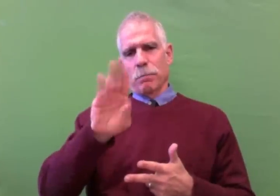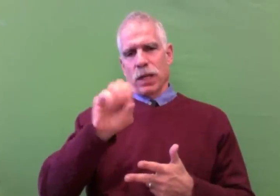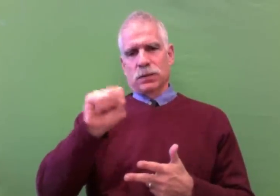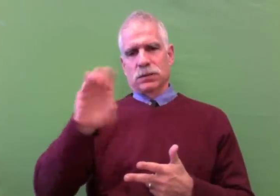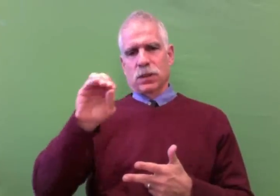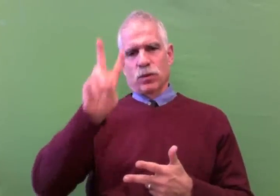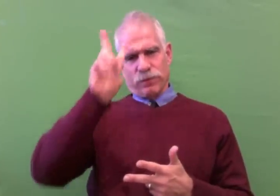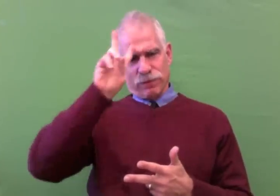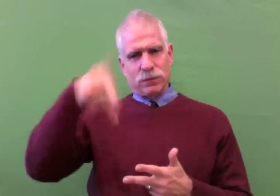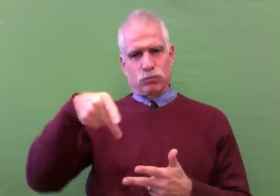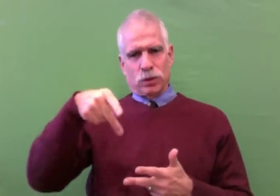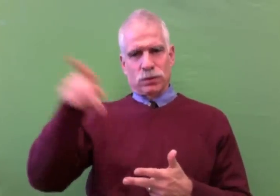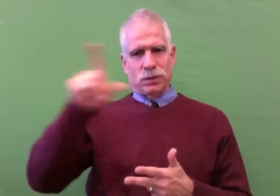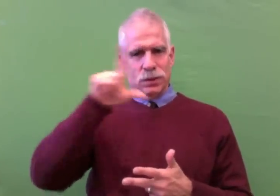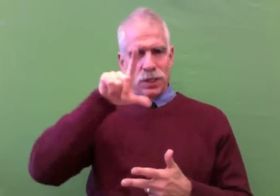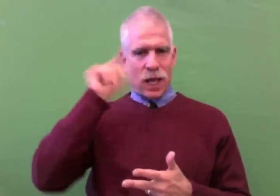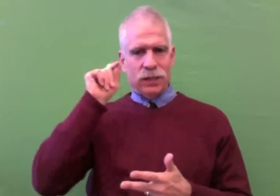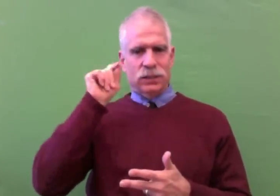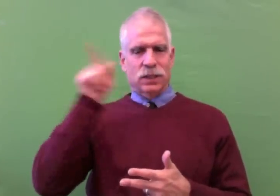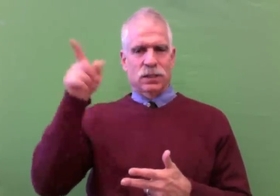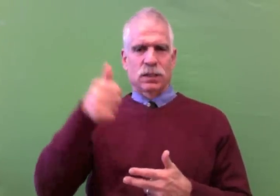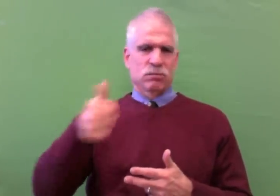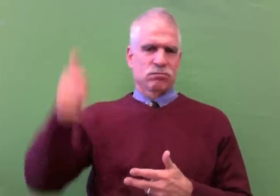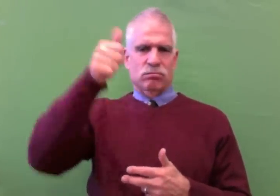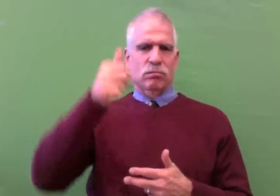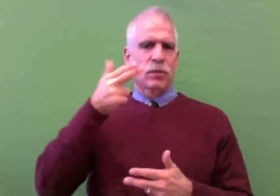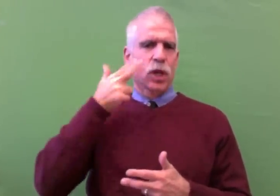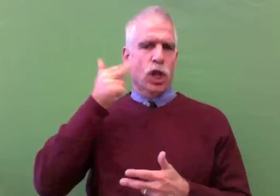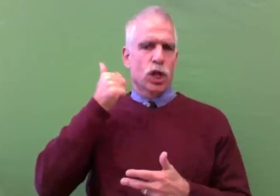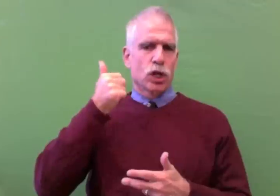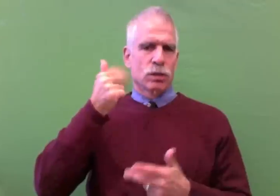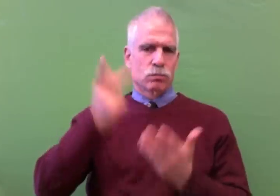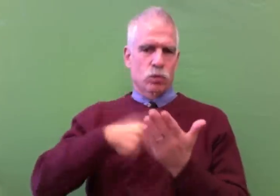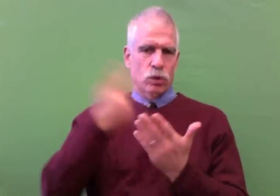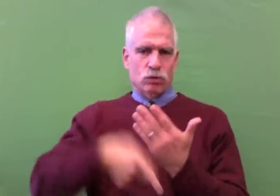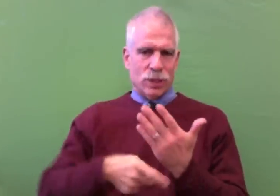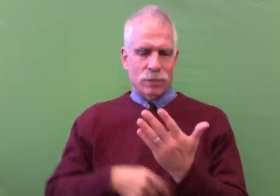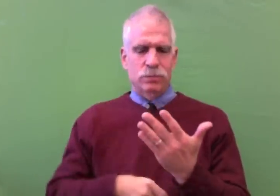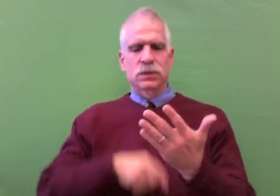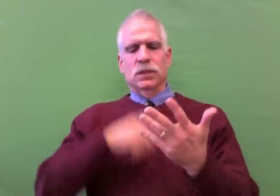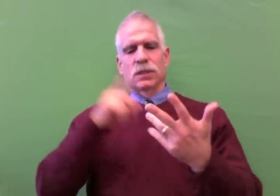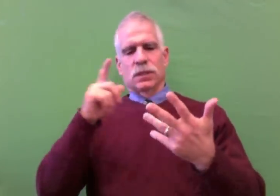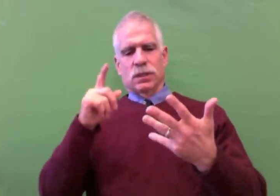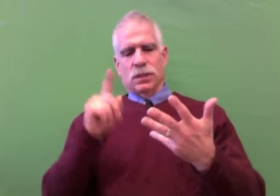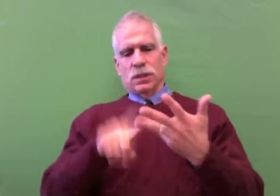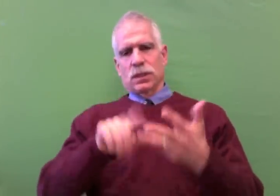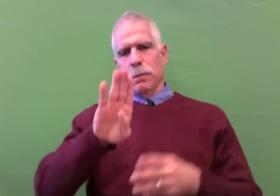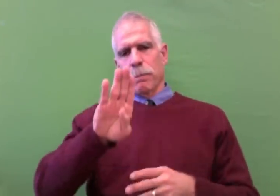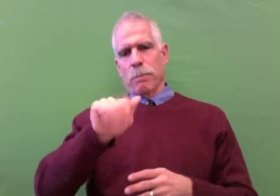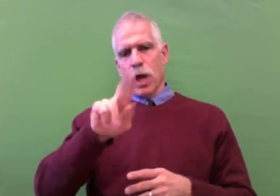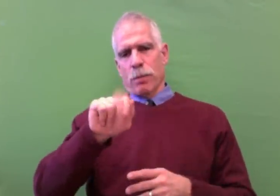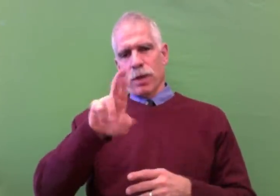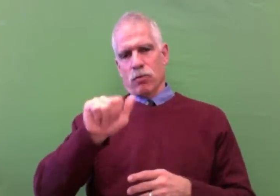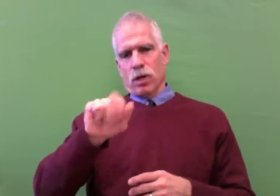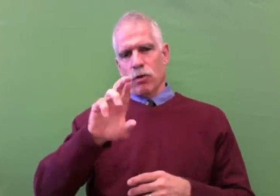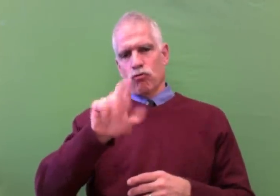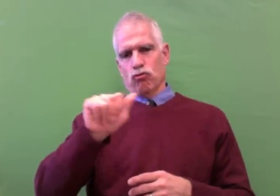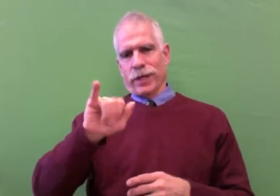Ed Bosso, who is vice president at Gallaudet at the Claire Center, and